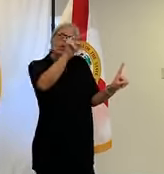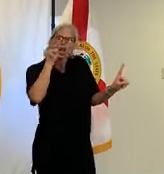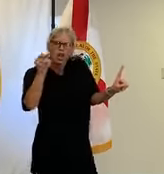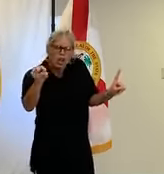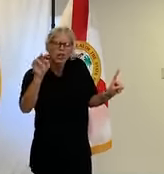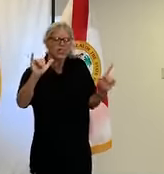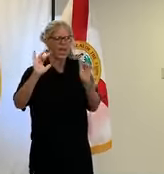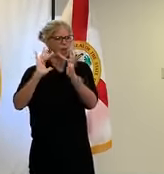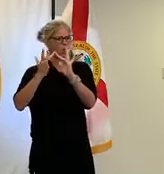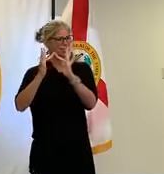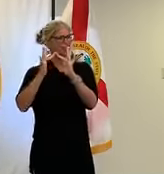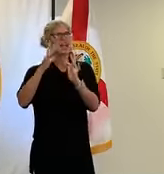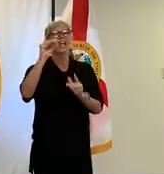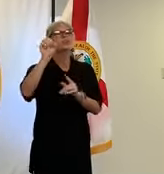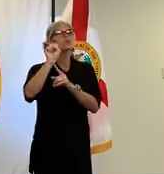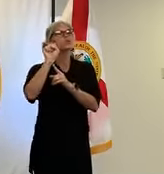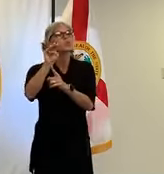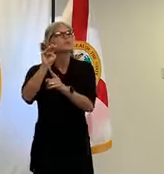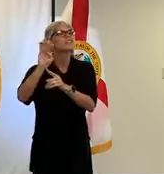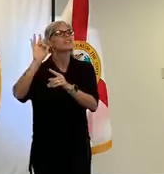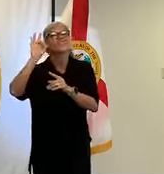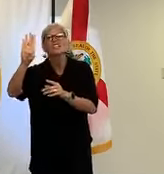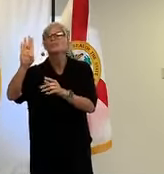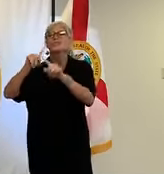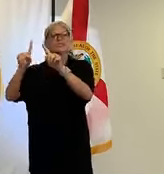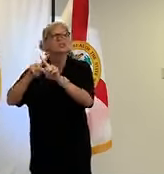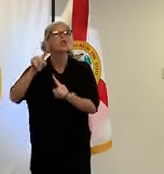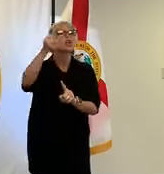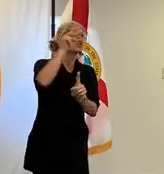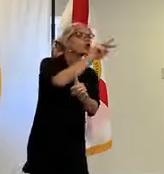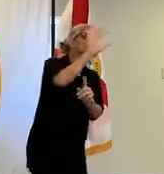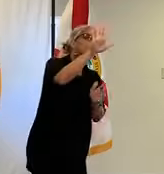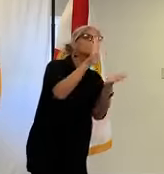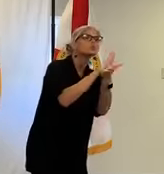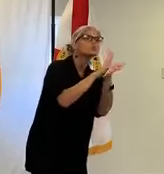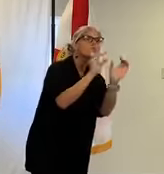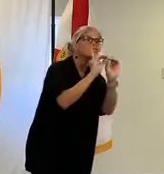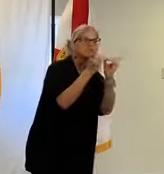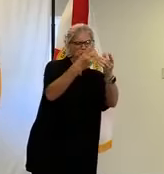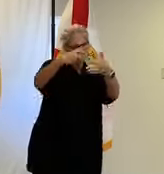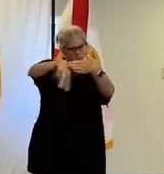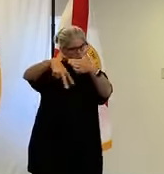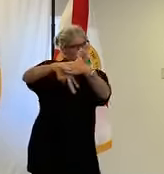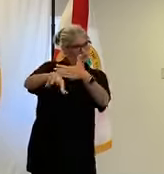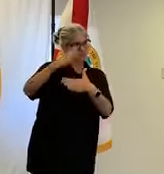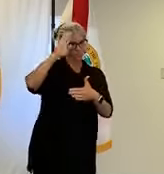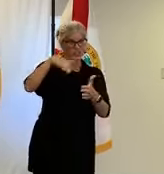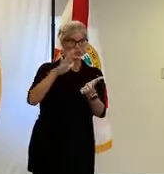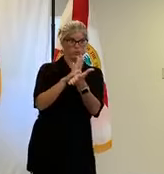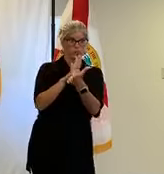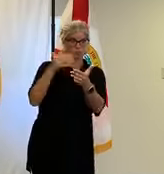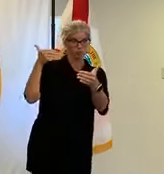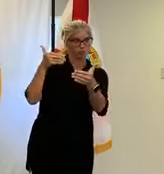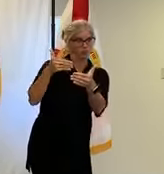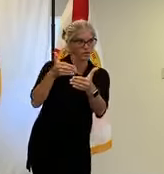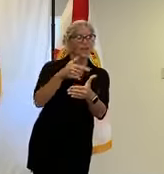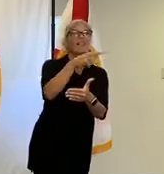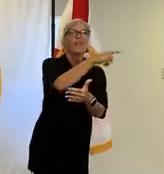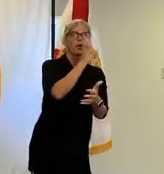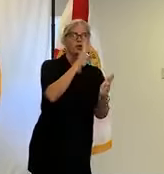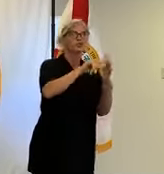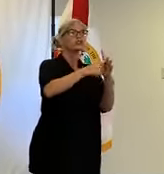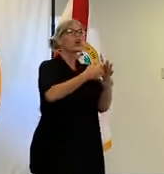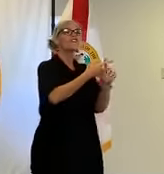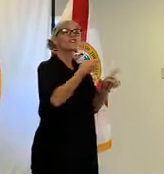platforms of the school district over the next couple weeks as it comes to the end of the school year they will transition from their normal feeding